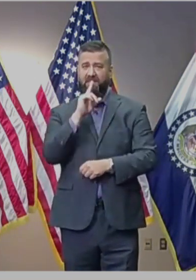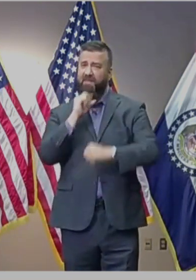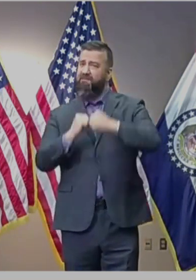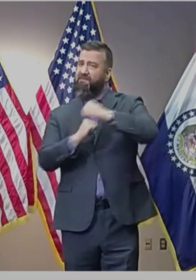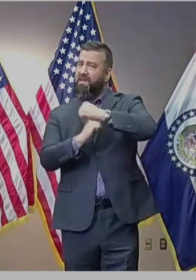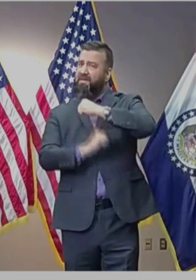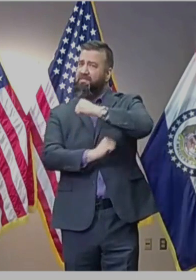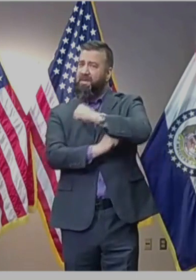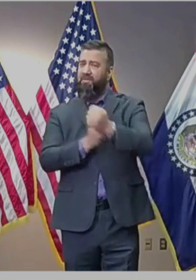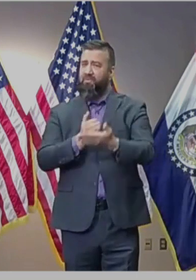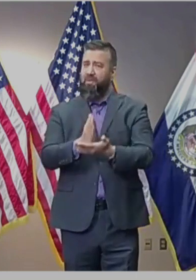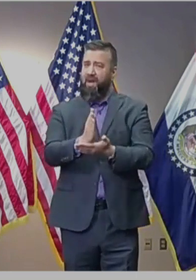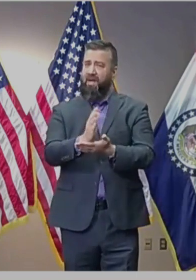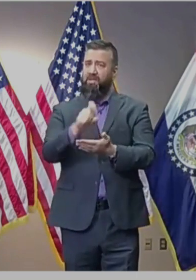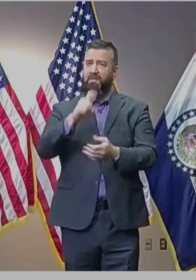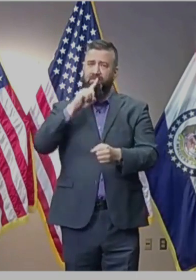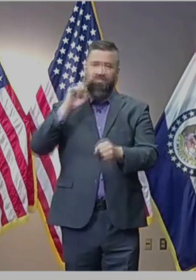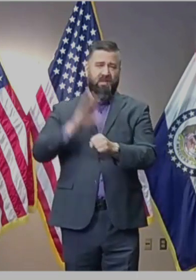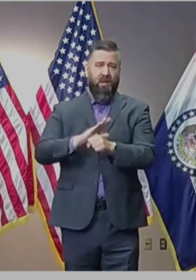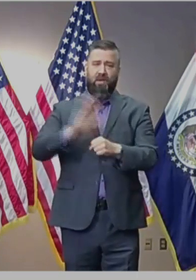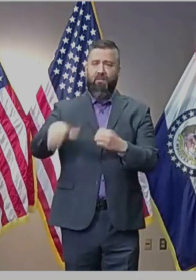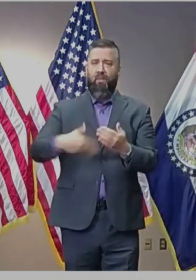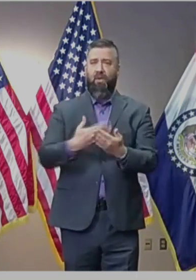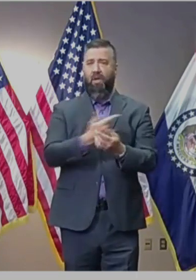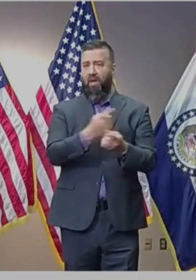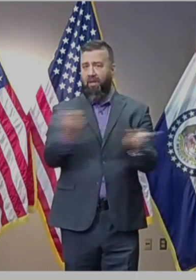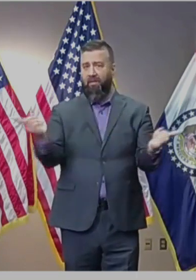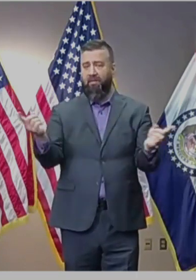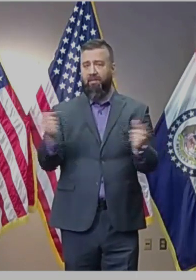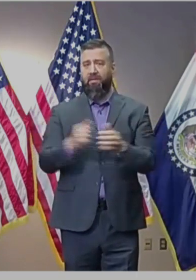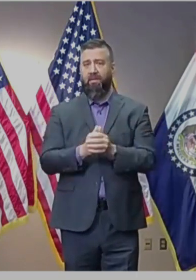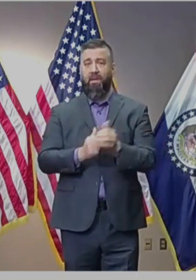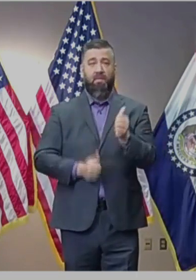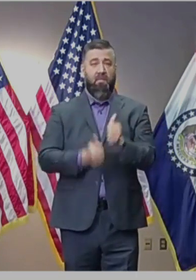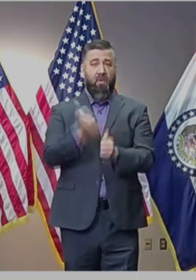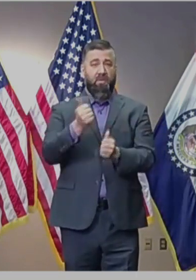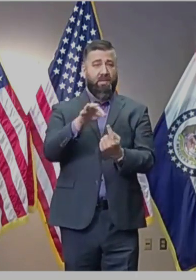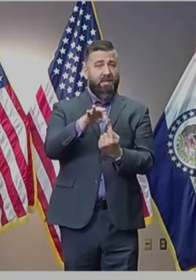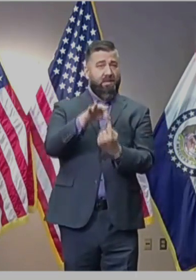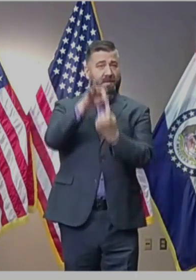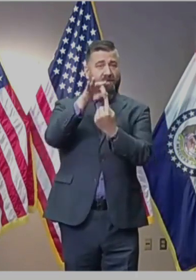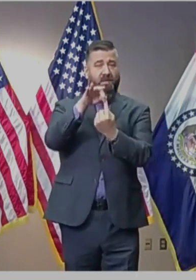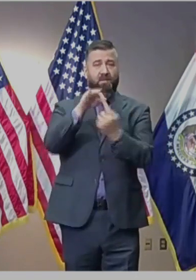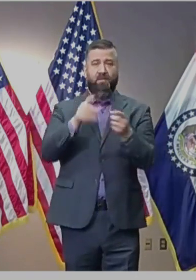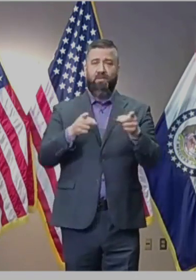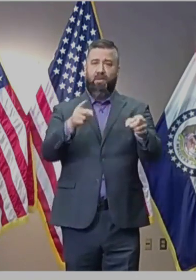that should be guaranteed to all, most especially during a time of crisis.